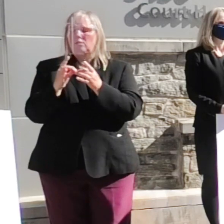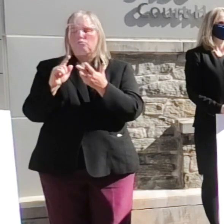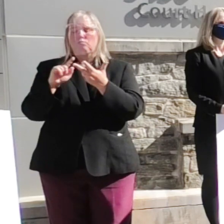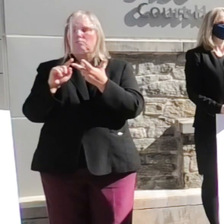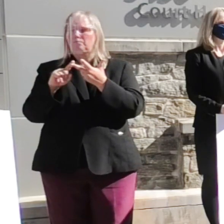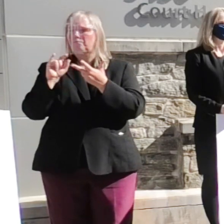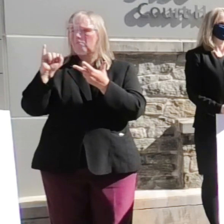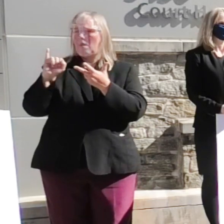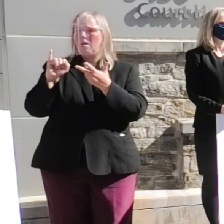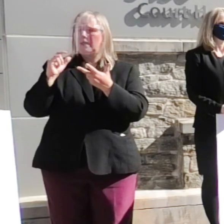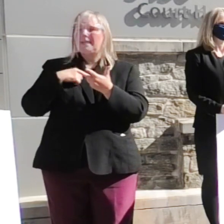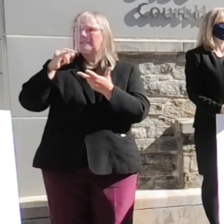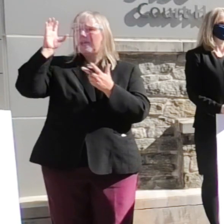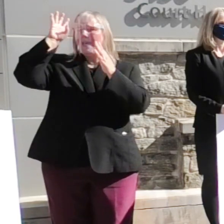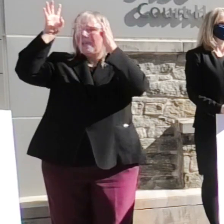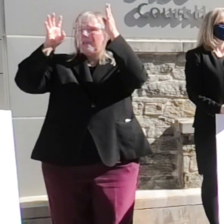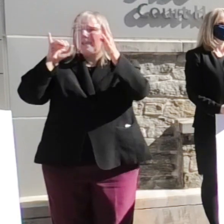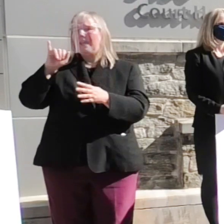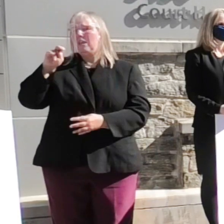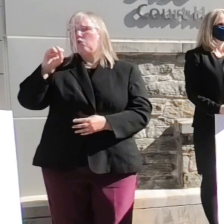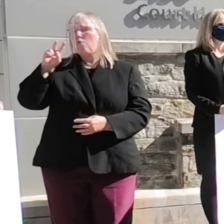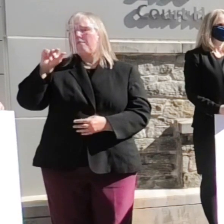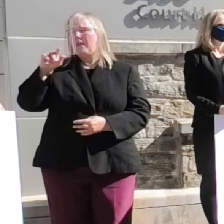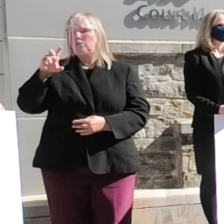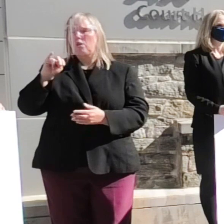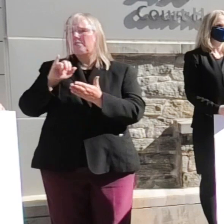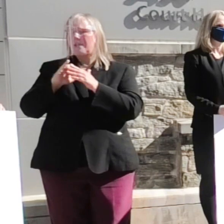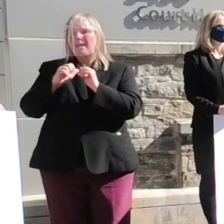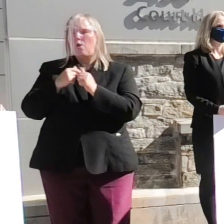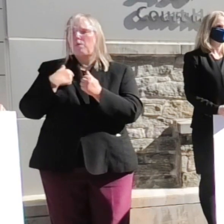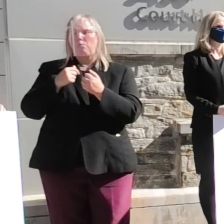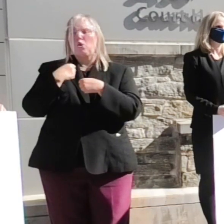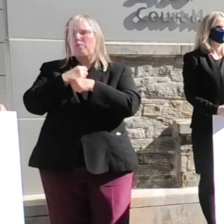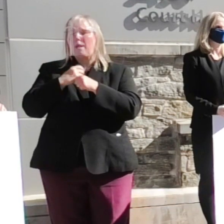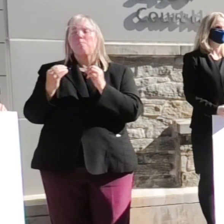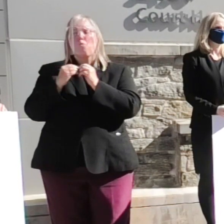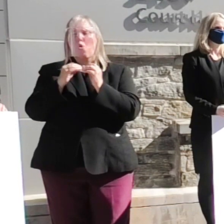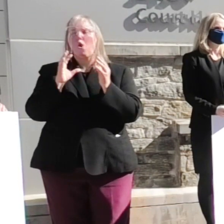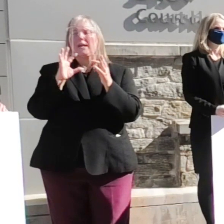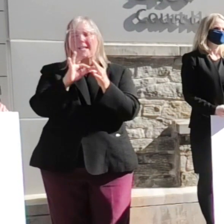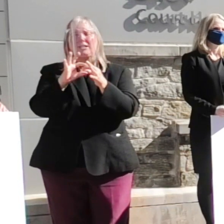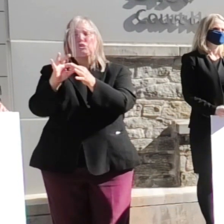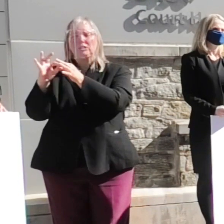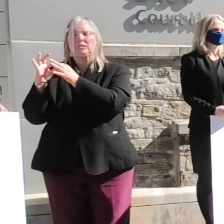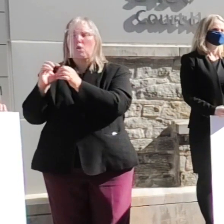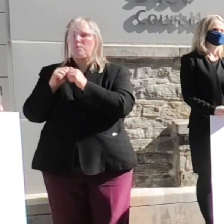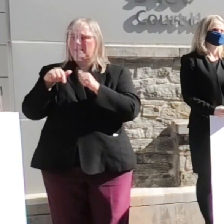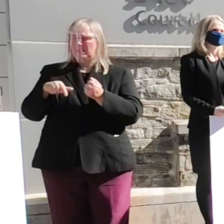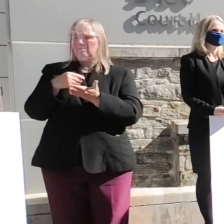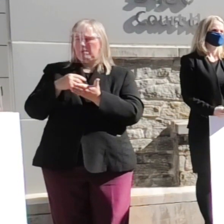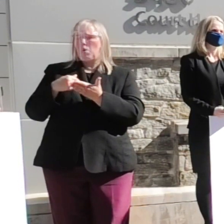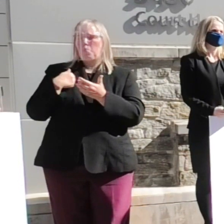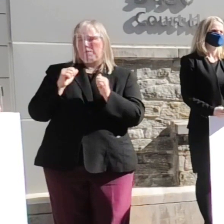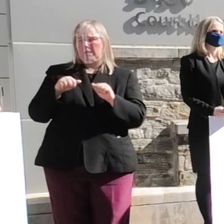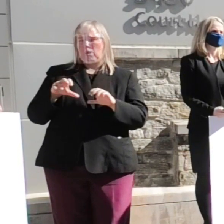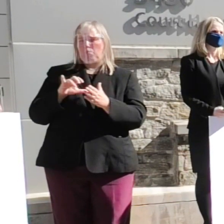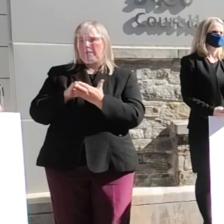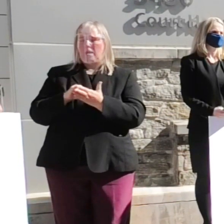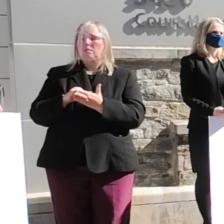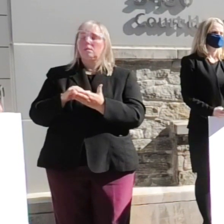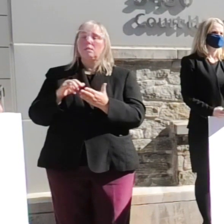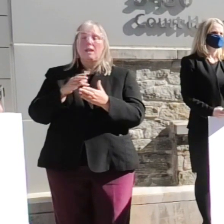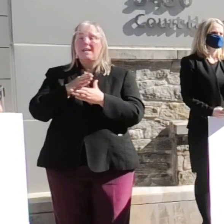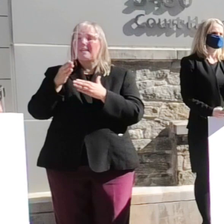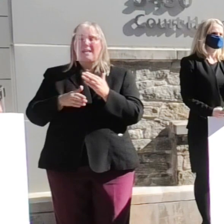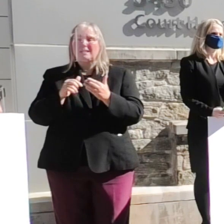innovation and innovation is the way we will create more connections and with this funding we'll be able to do that in the